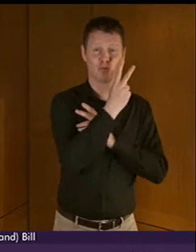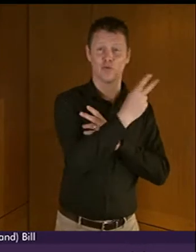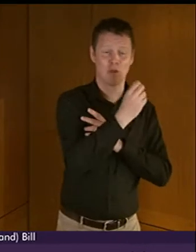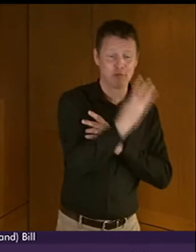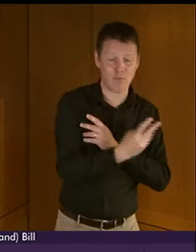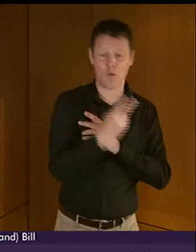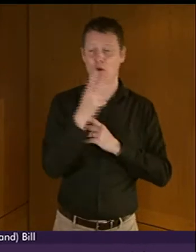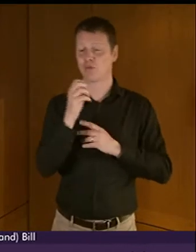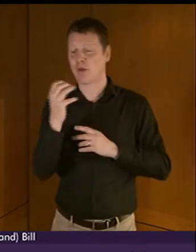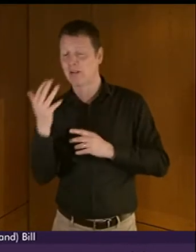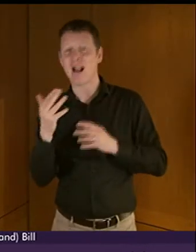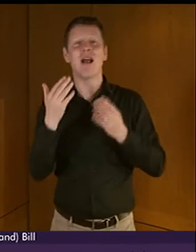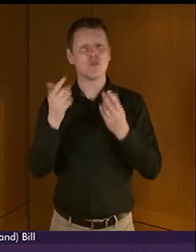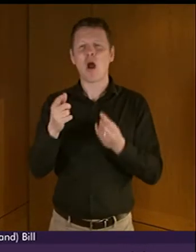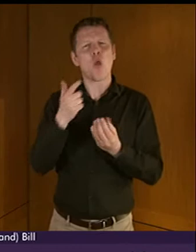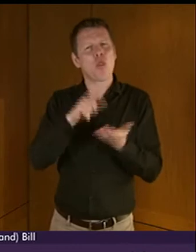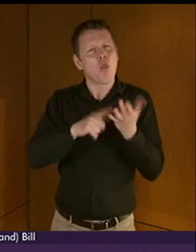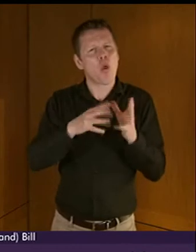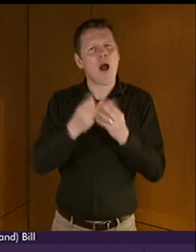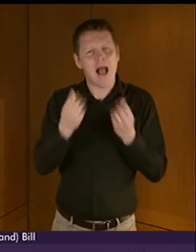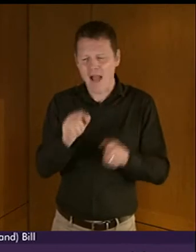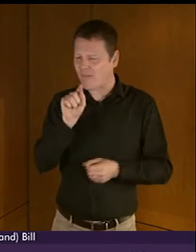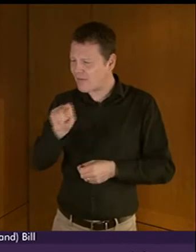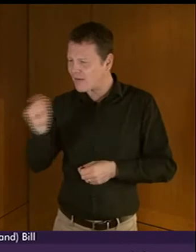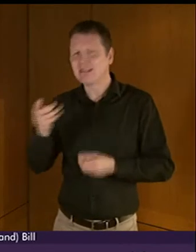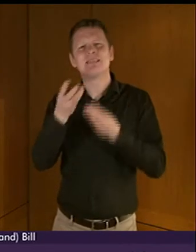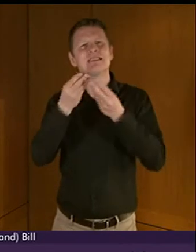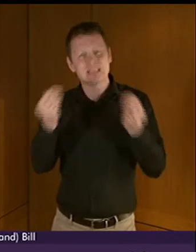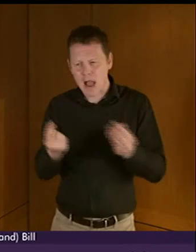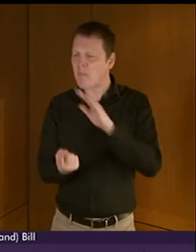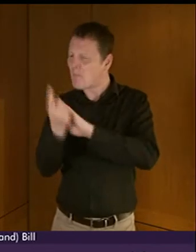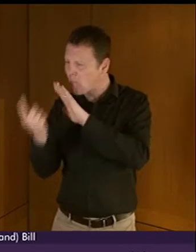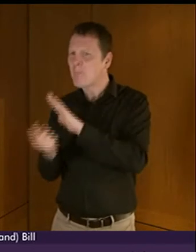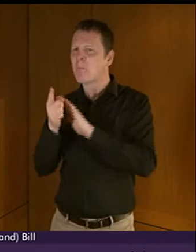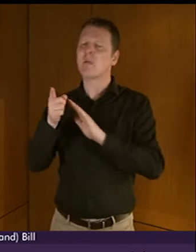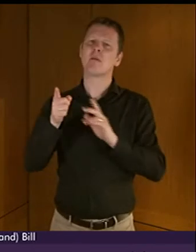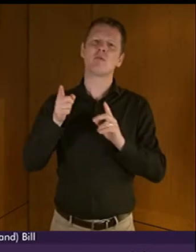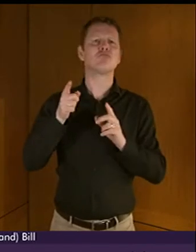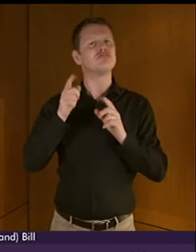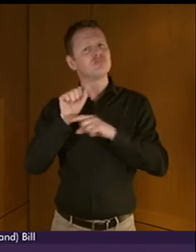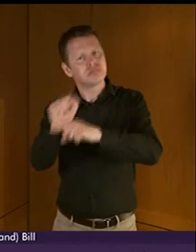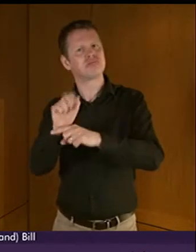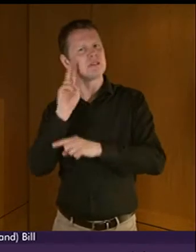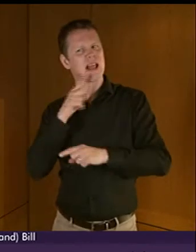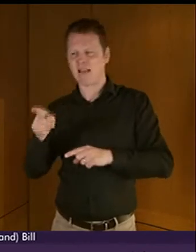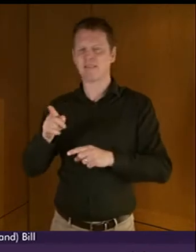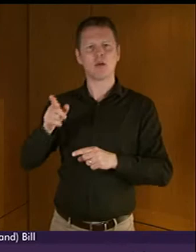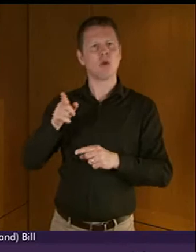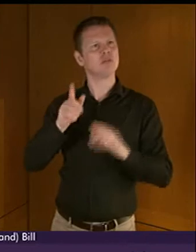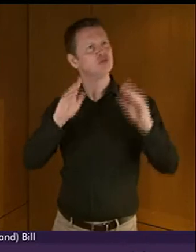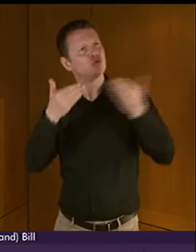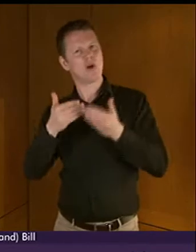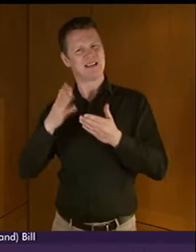of which affords some protection for deaf people by requiring the needs of the individual service users to be met. But this bill,